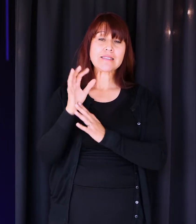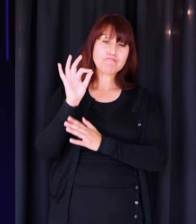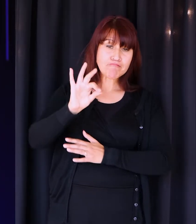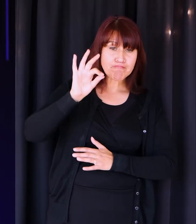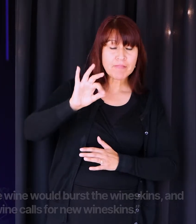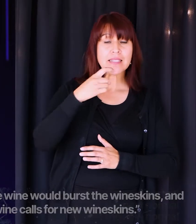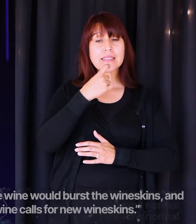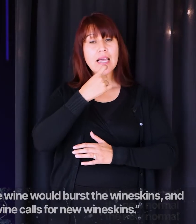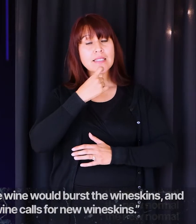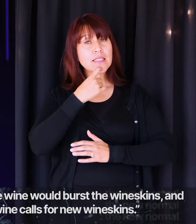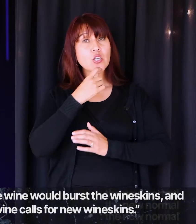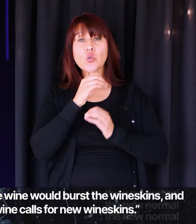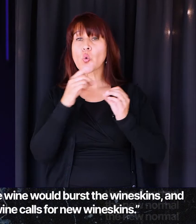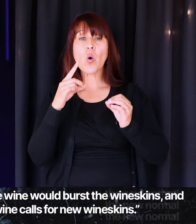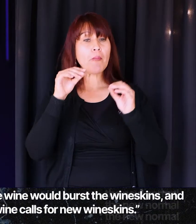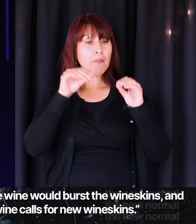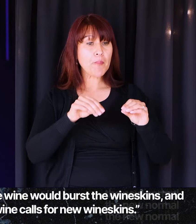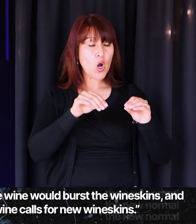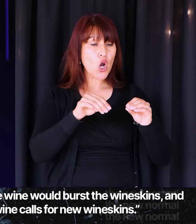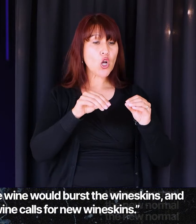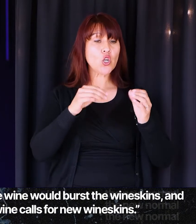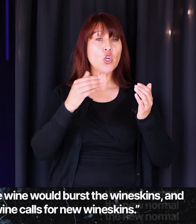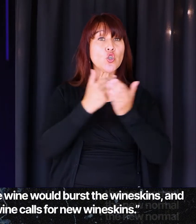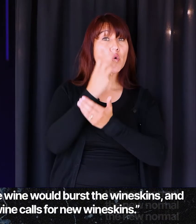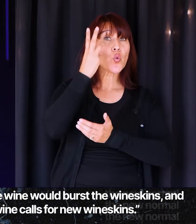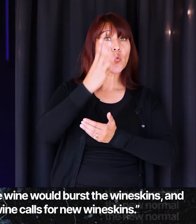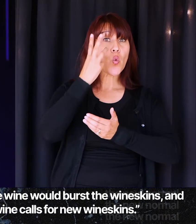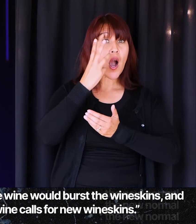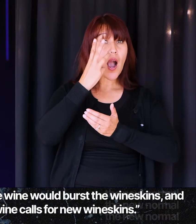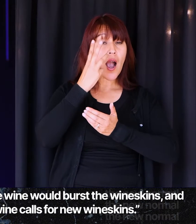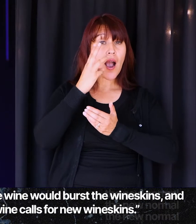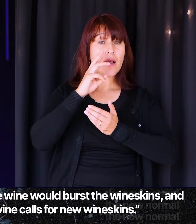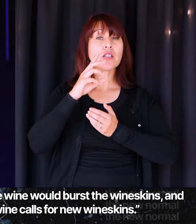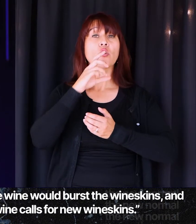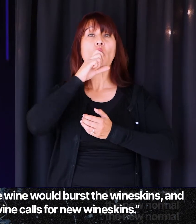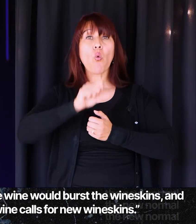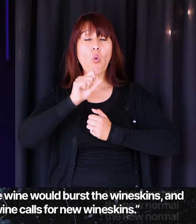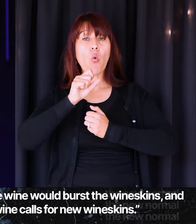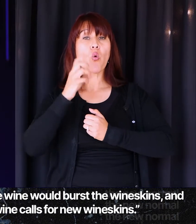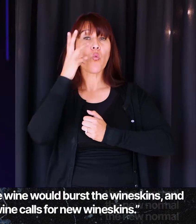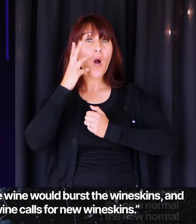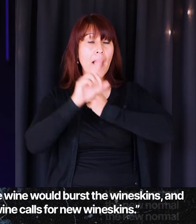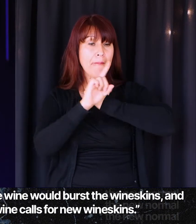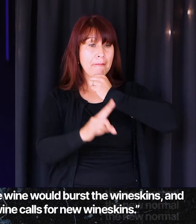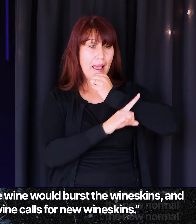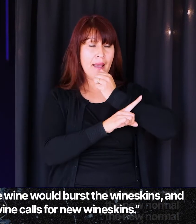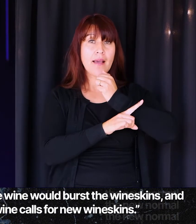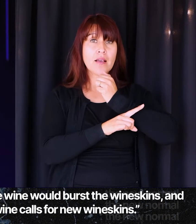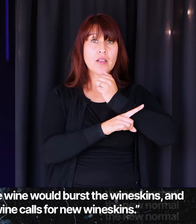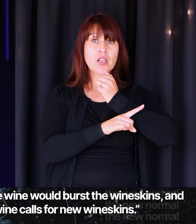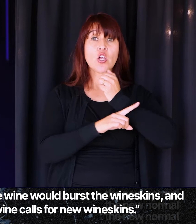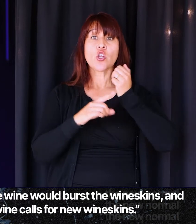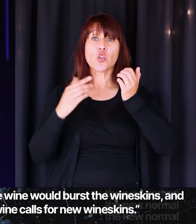this. He says, no one puts new wine into old wine skins for the new wine